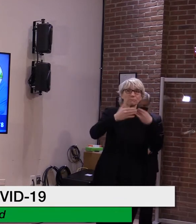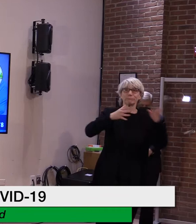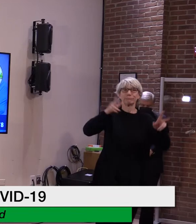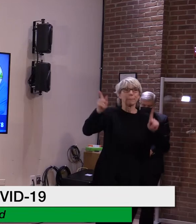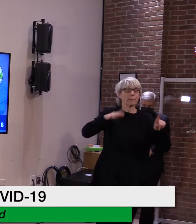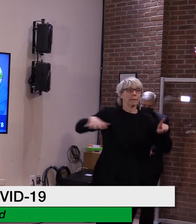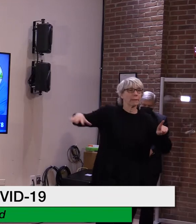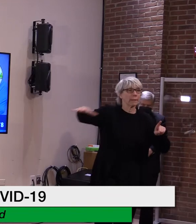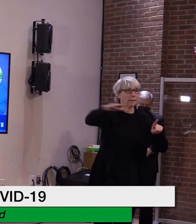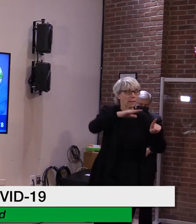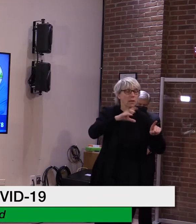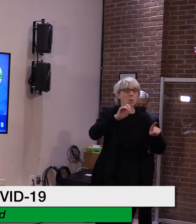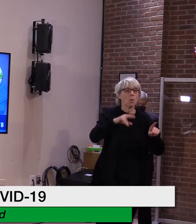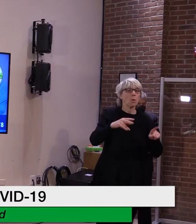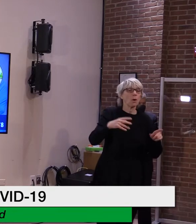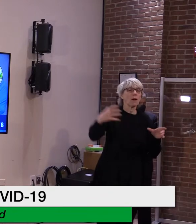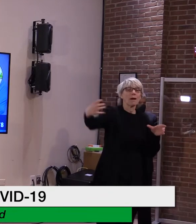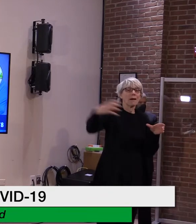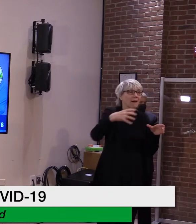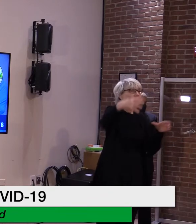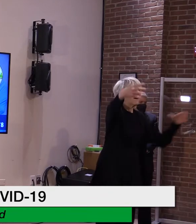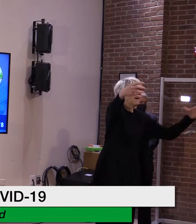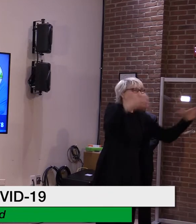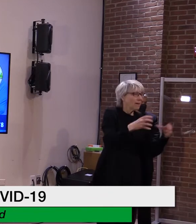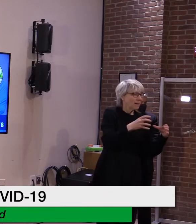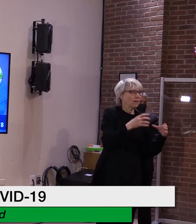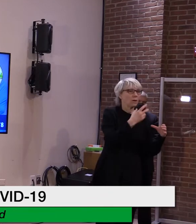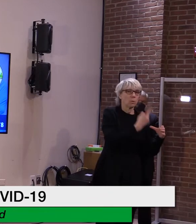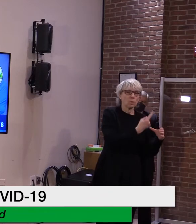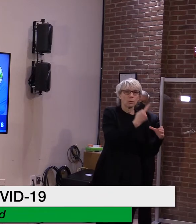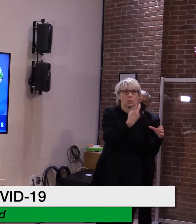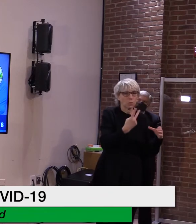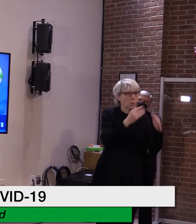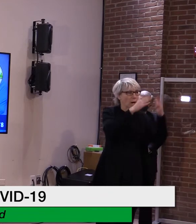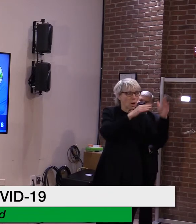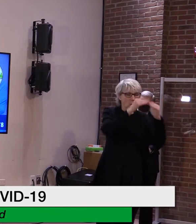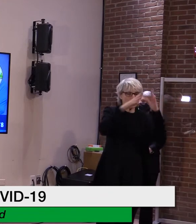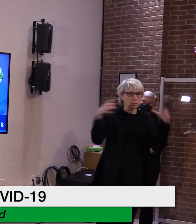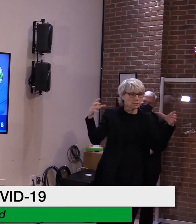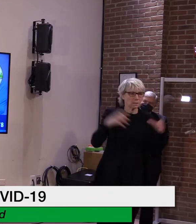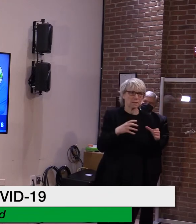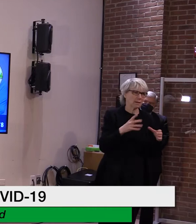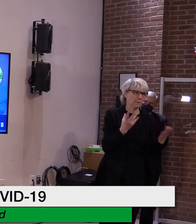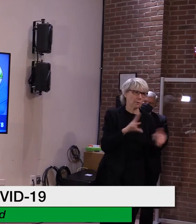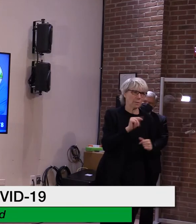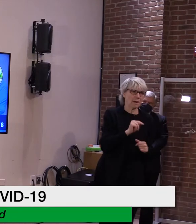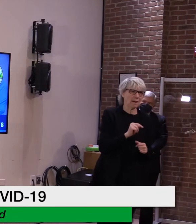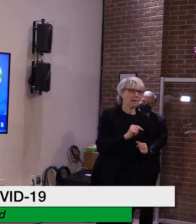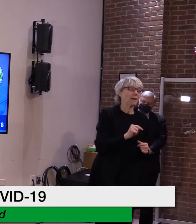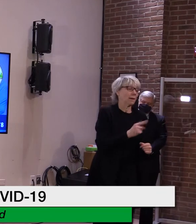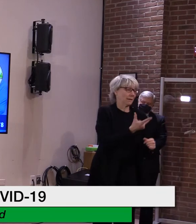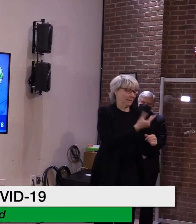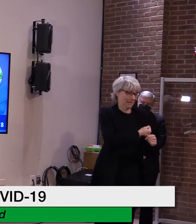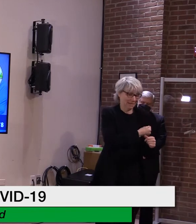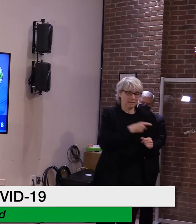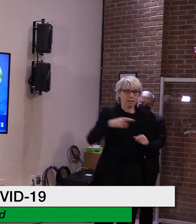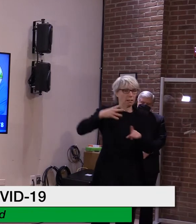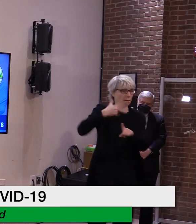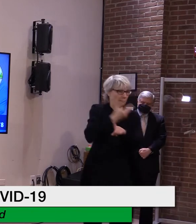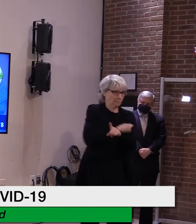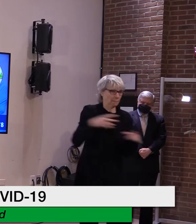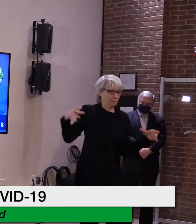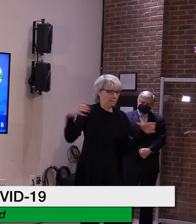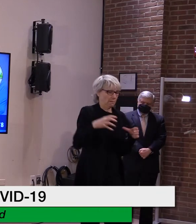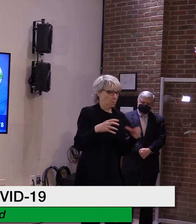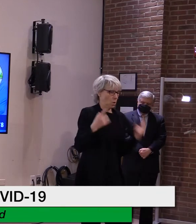people from more than one other household, which in Vermont you should not be doing anyways, and visiting with an unvaccinated